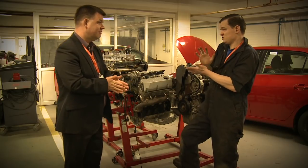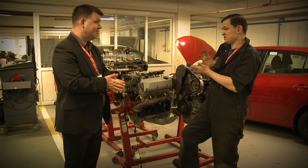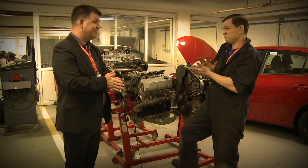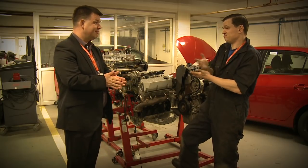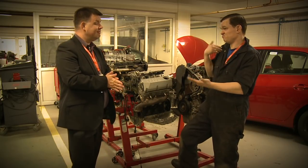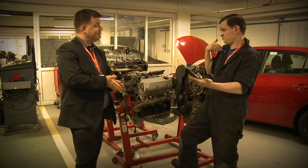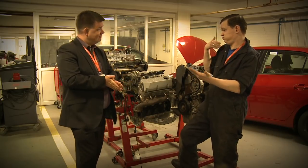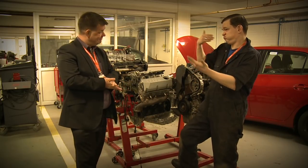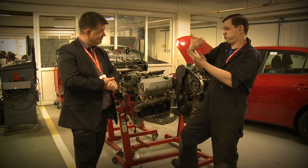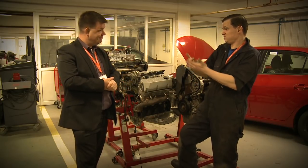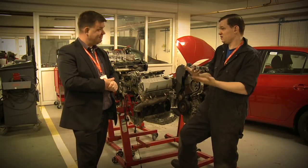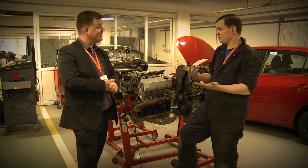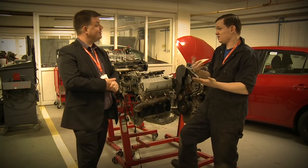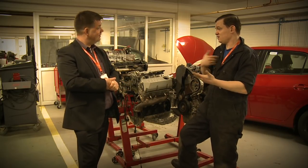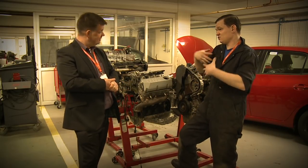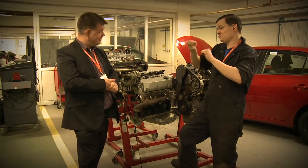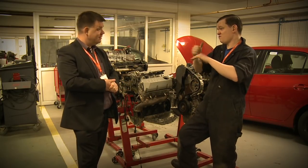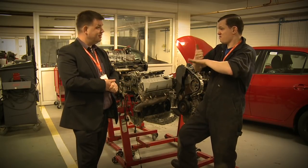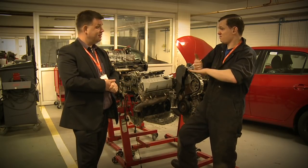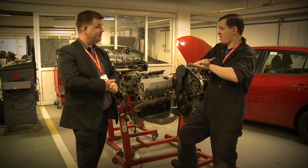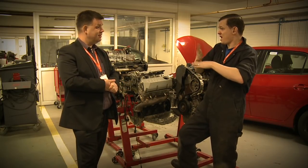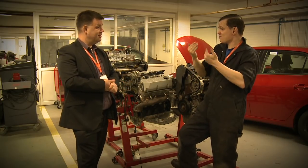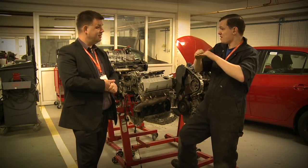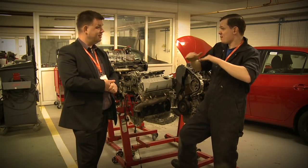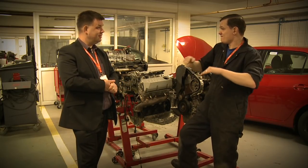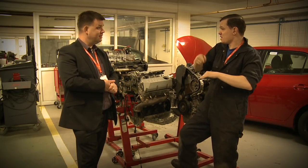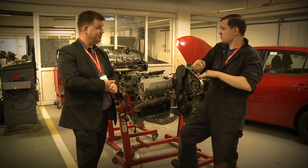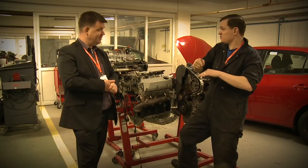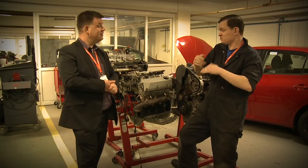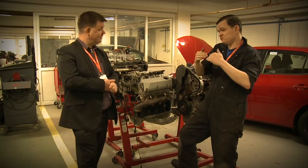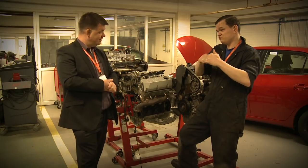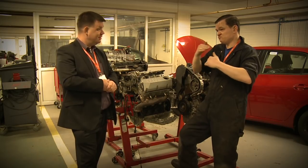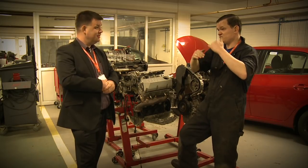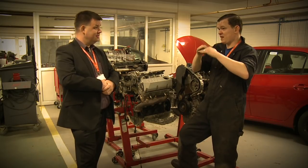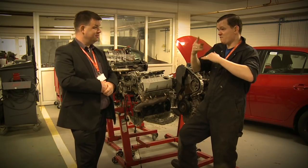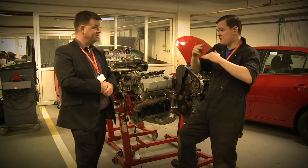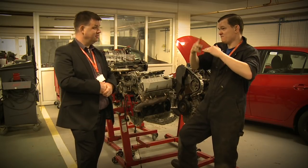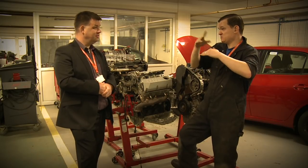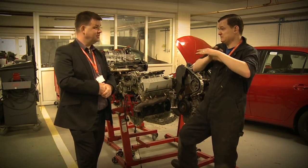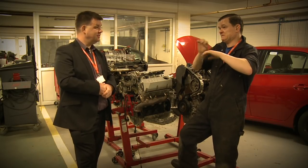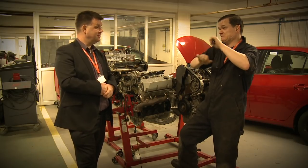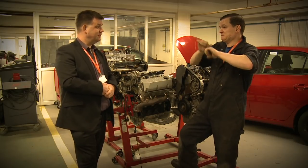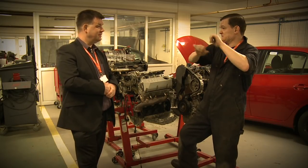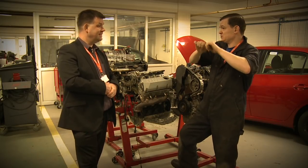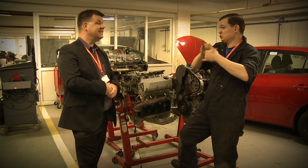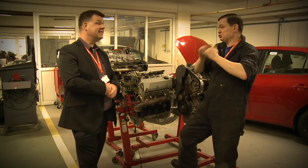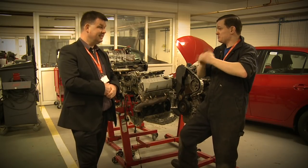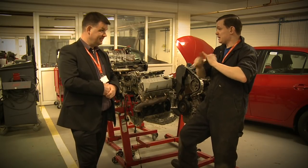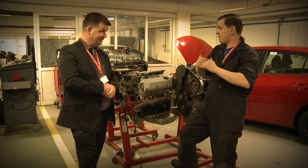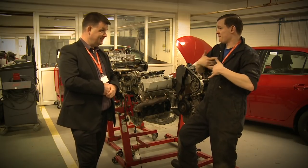Yes, I'm enjoying it. It's been really interesting. I started on entry level and progressed through level one and two. Sometimes it's been a struggle because